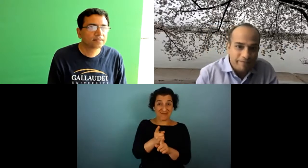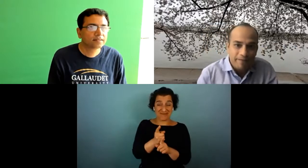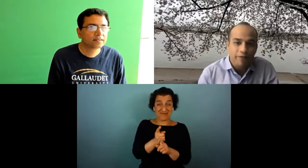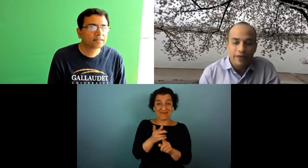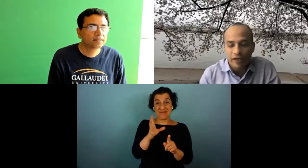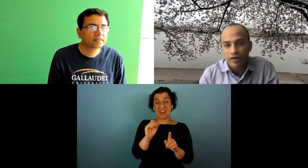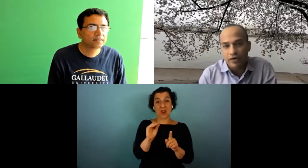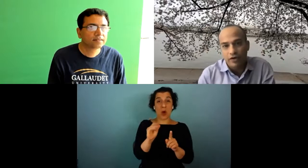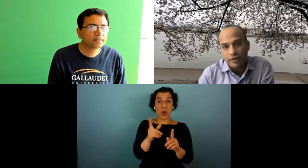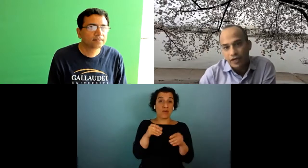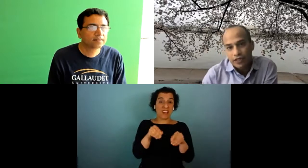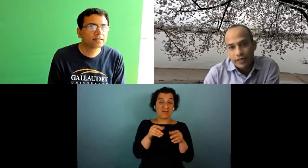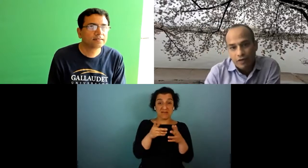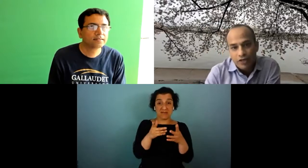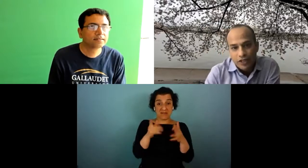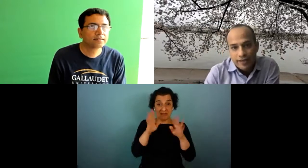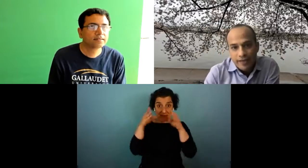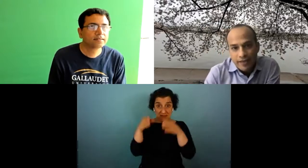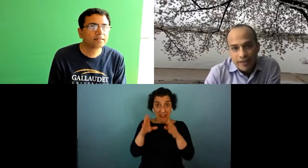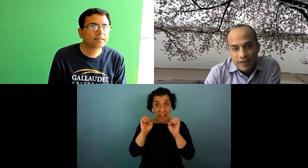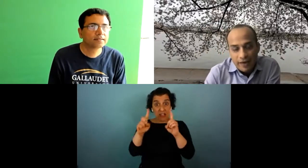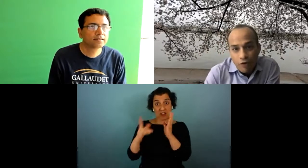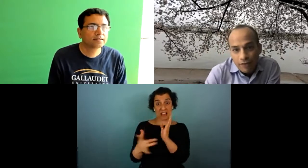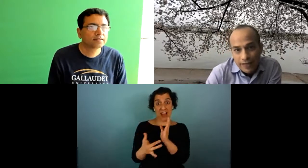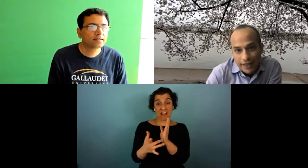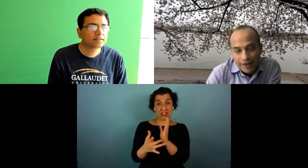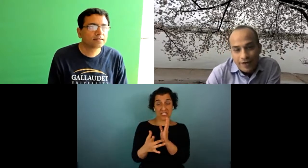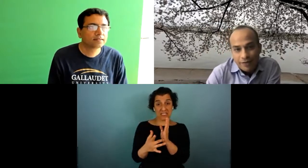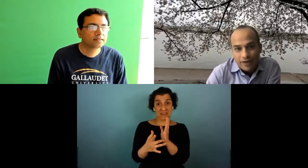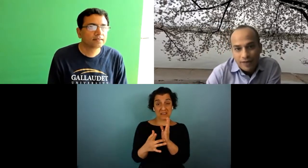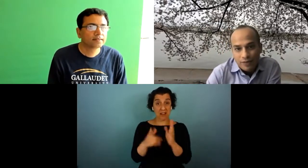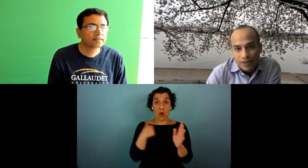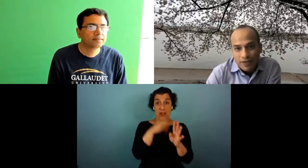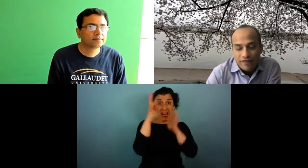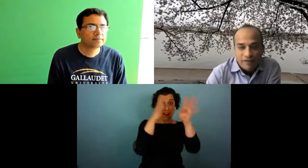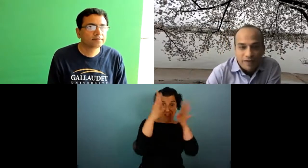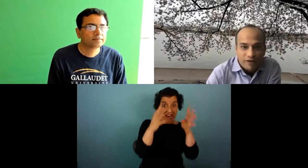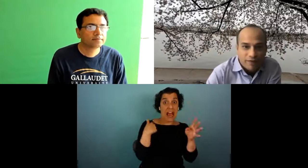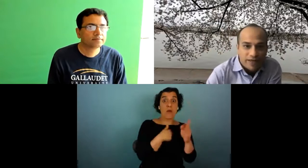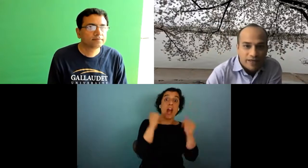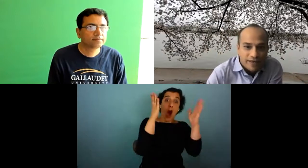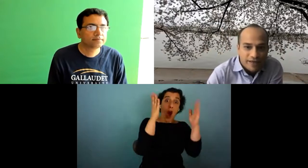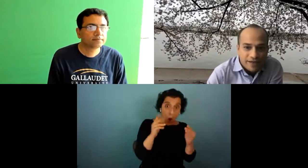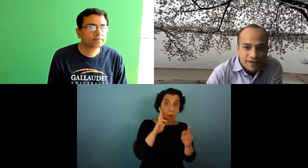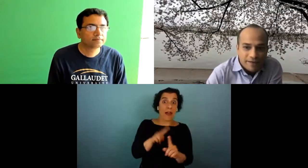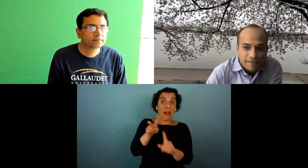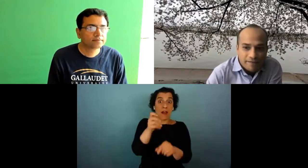i innovate a lot on educational technologies and i hope that they come to the classroom some years from now but